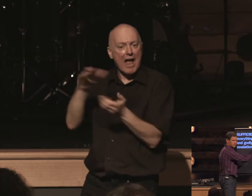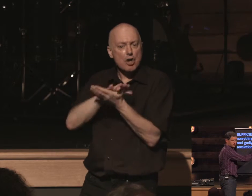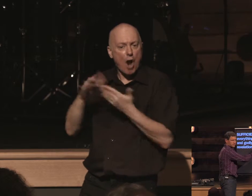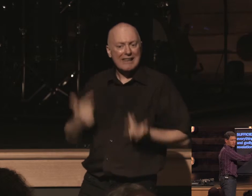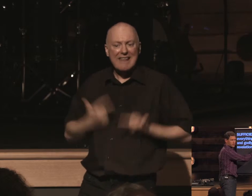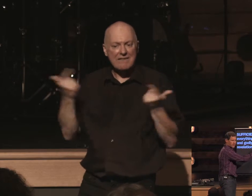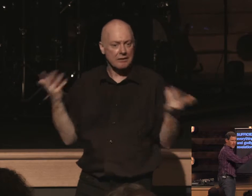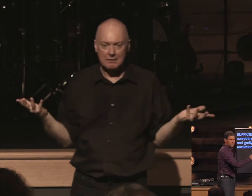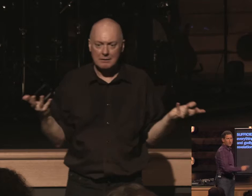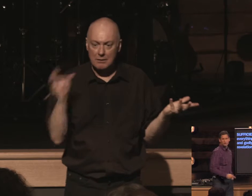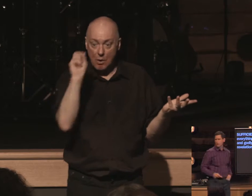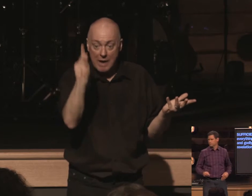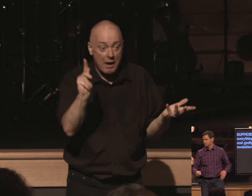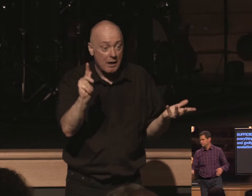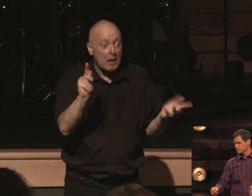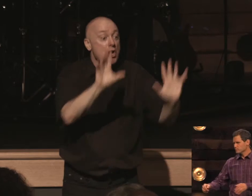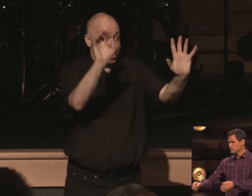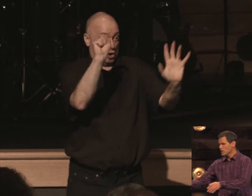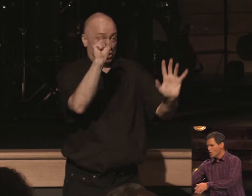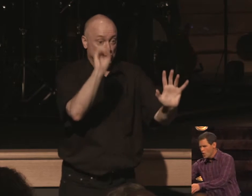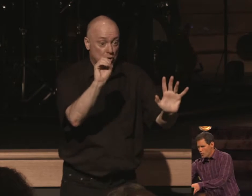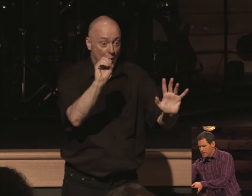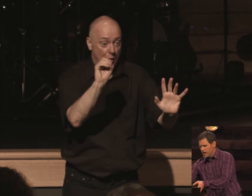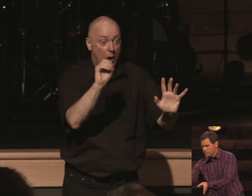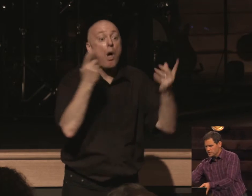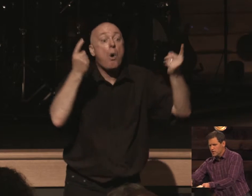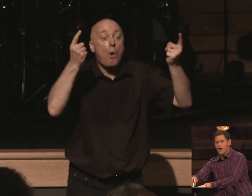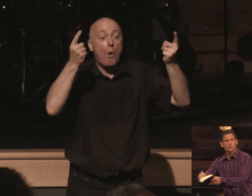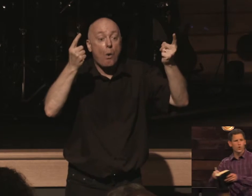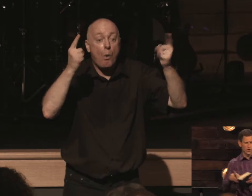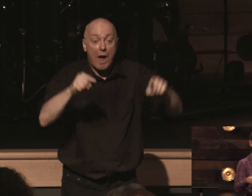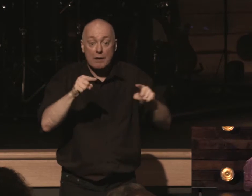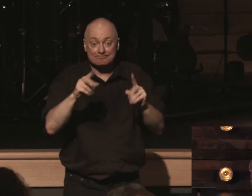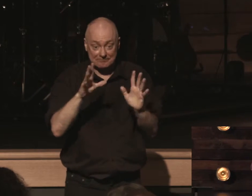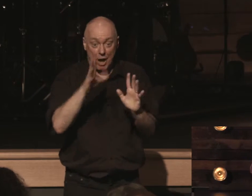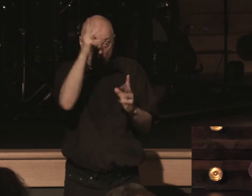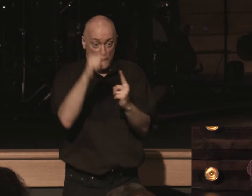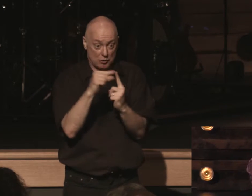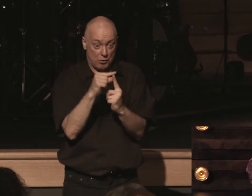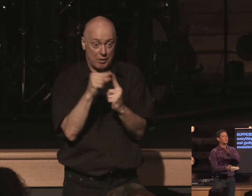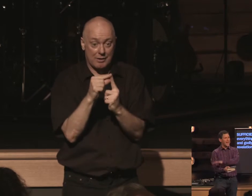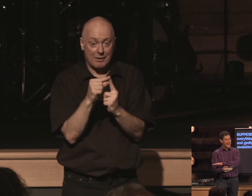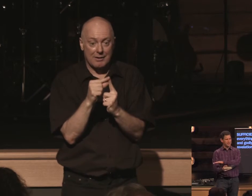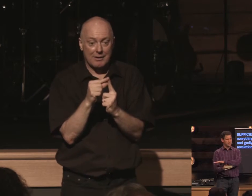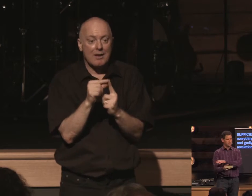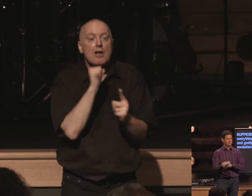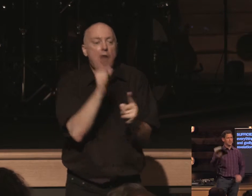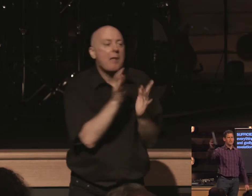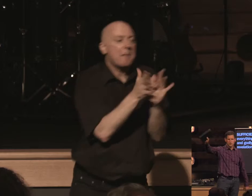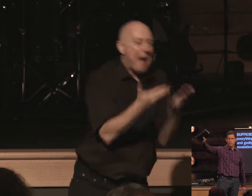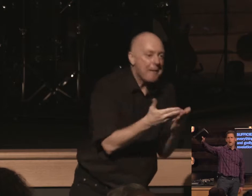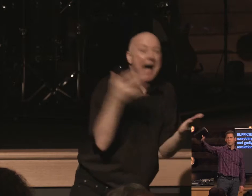okay so when it comes to god's word it's not the bible and it's just the bible